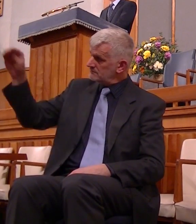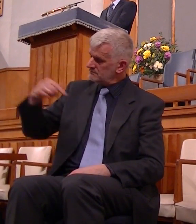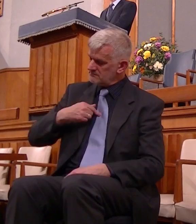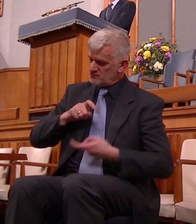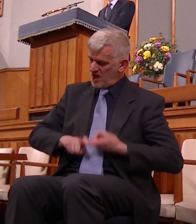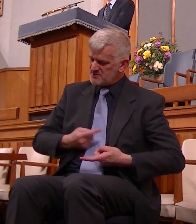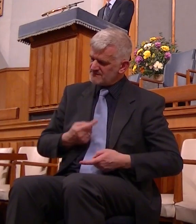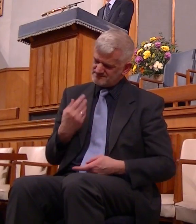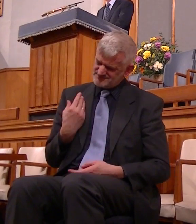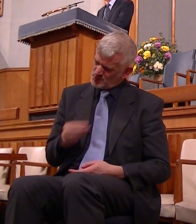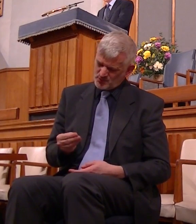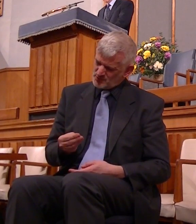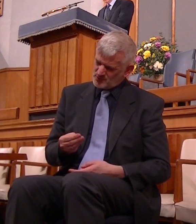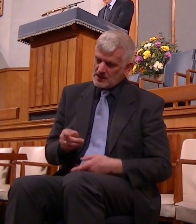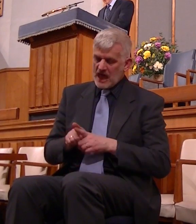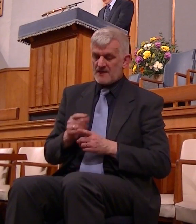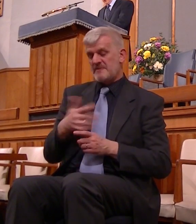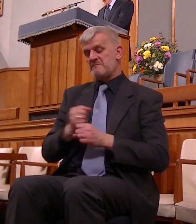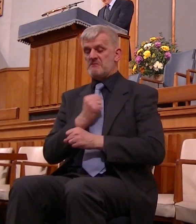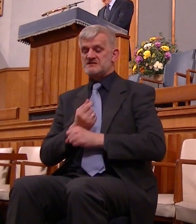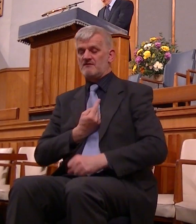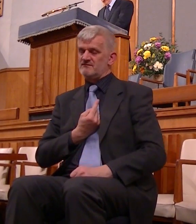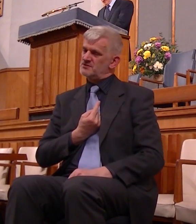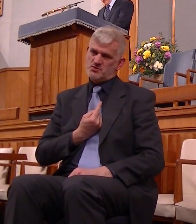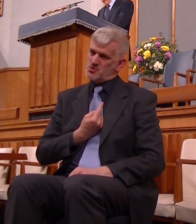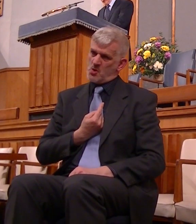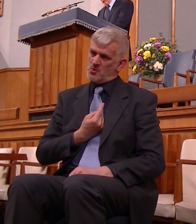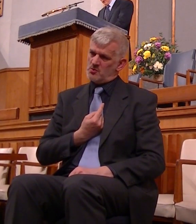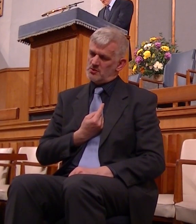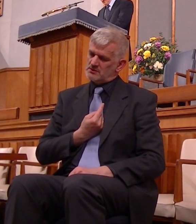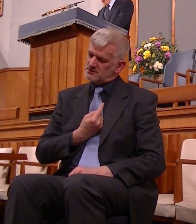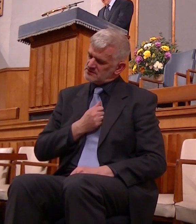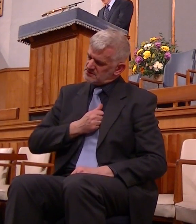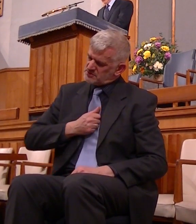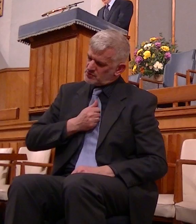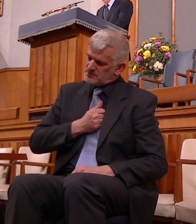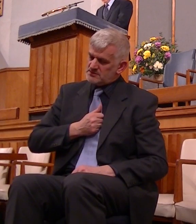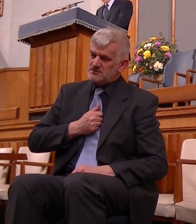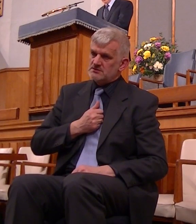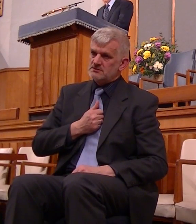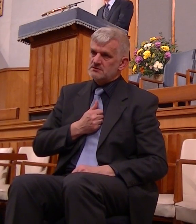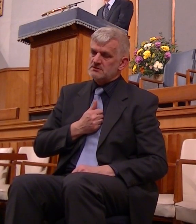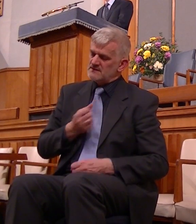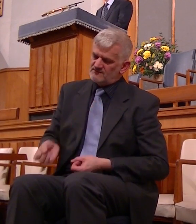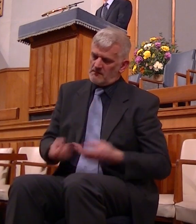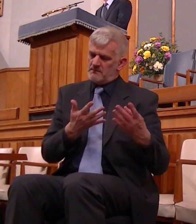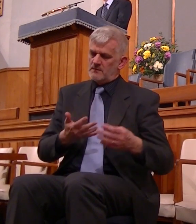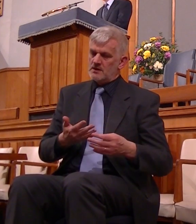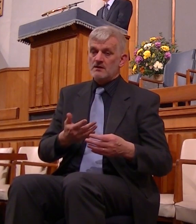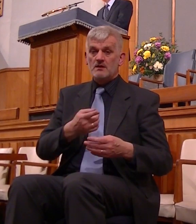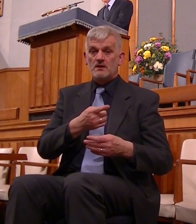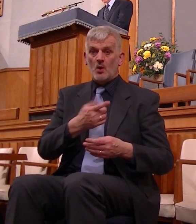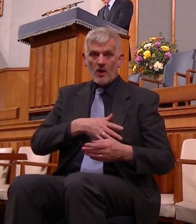as though I made myself as though I can do what I like I must no longer be an object of